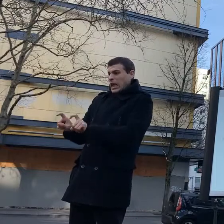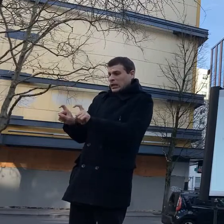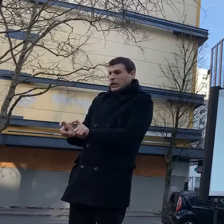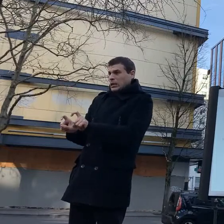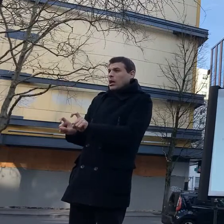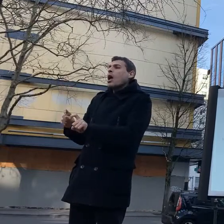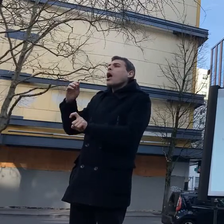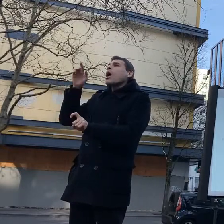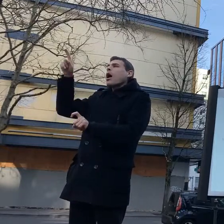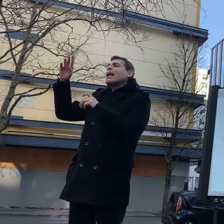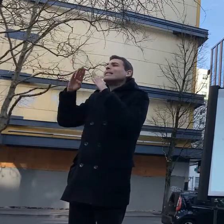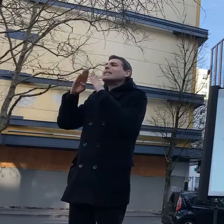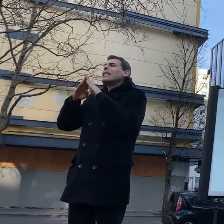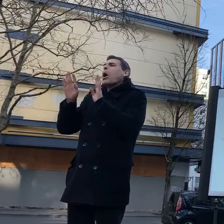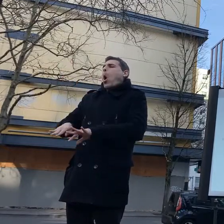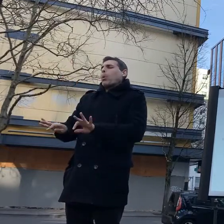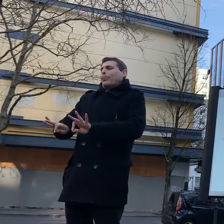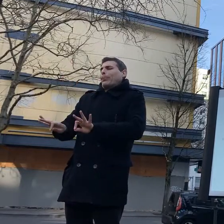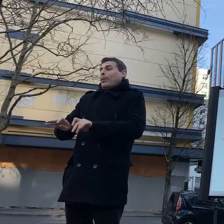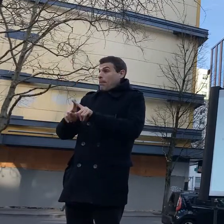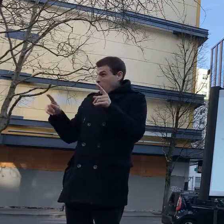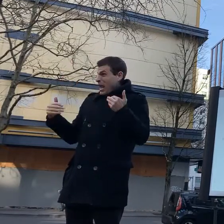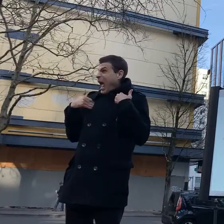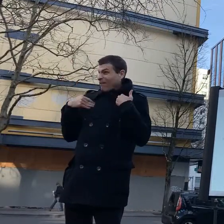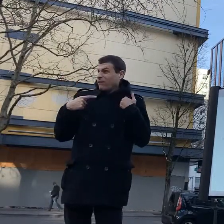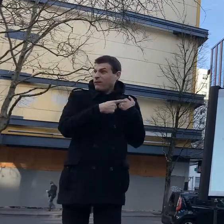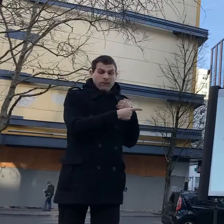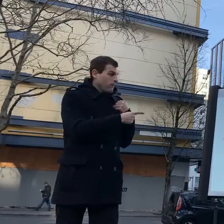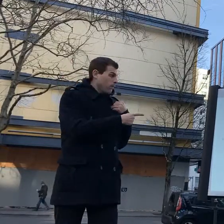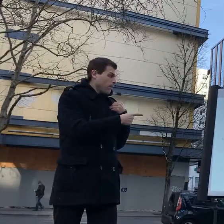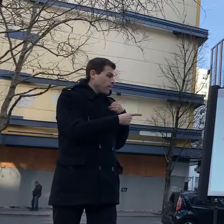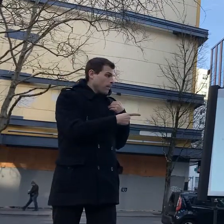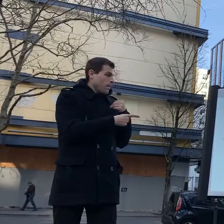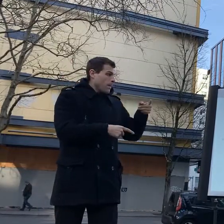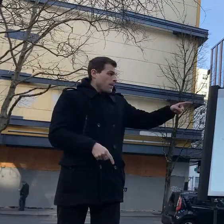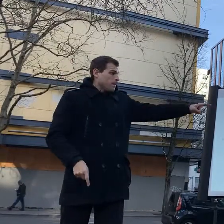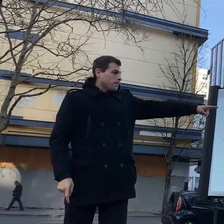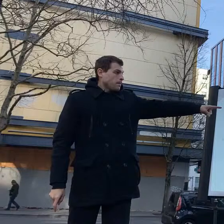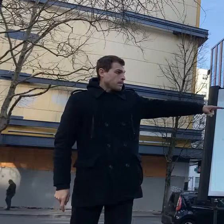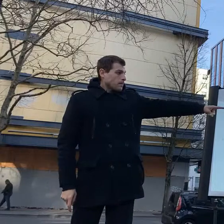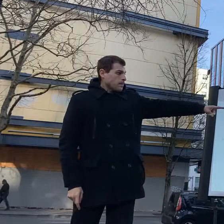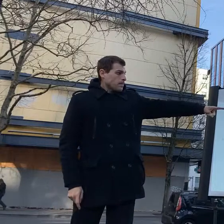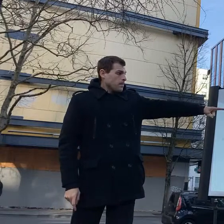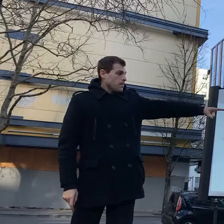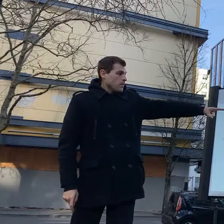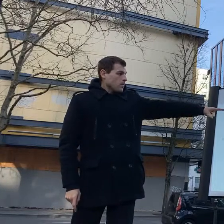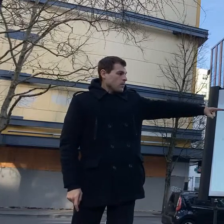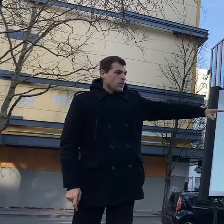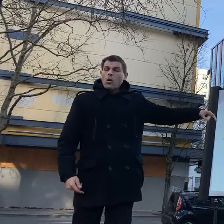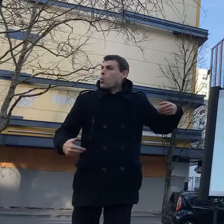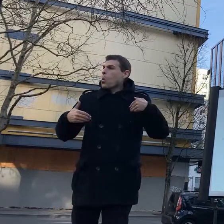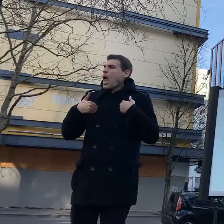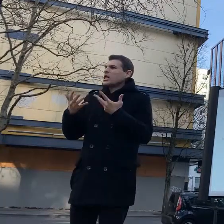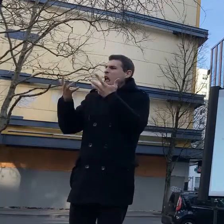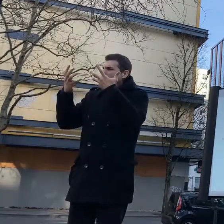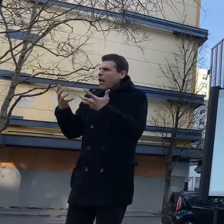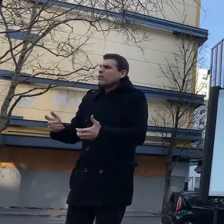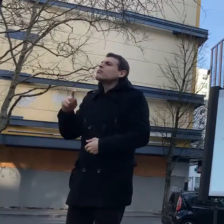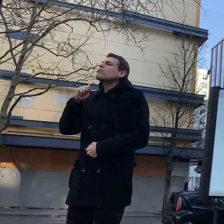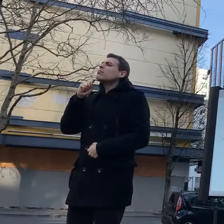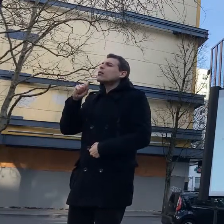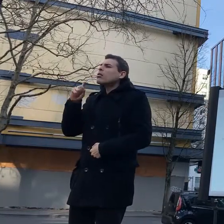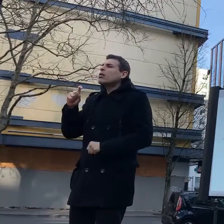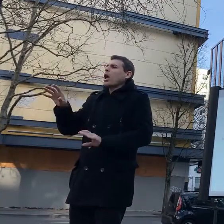salmon get eaten by people and get eaten by sea lions these heavy metals all bioaccumulate